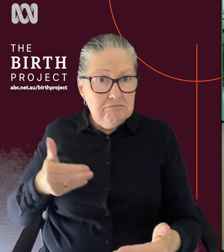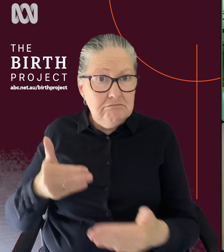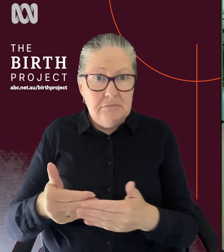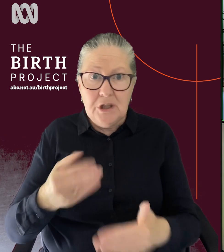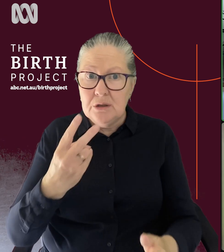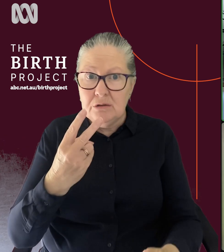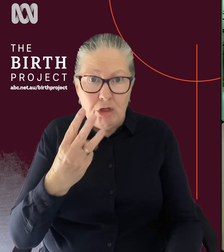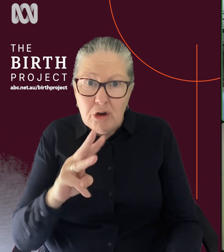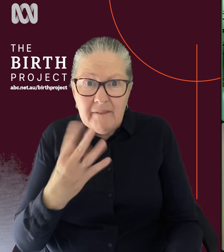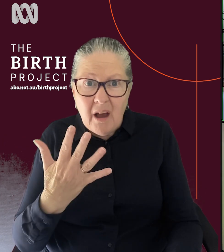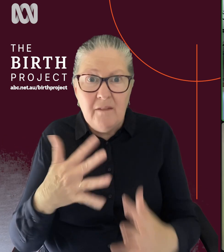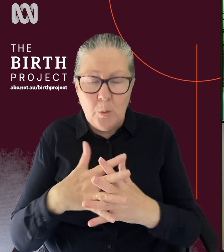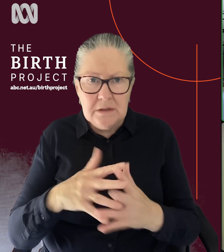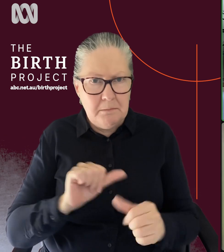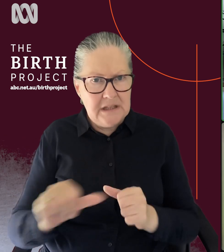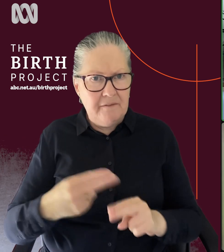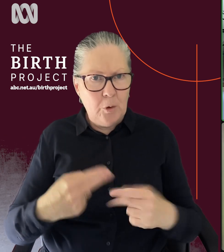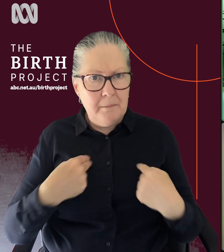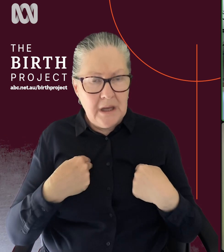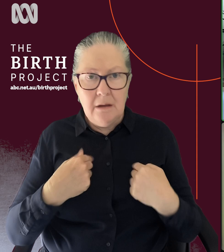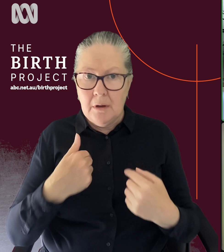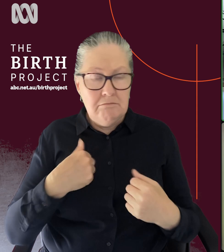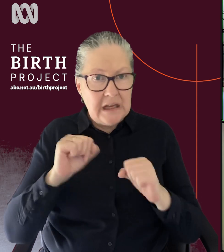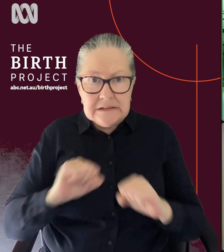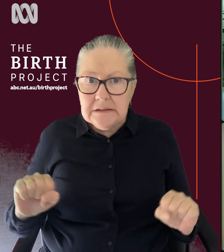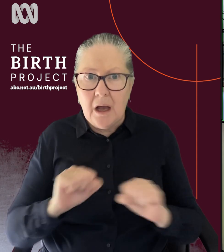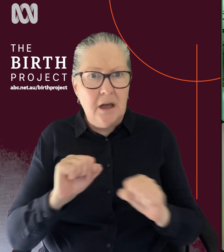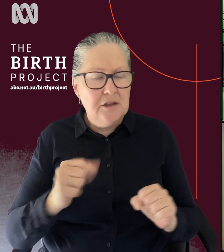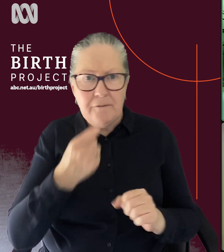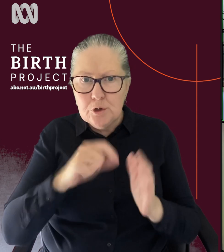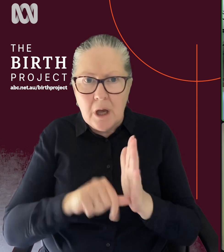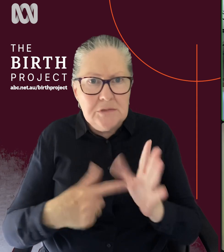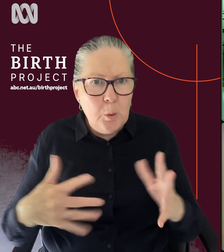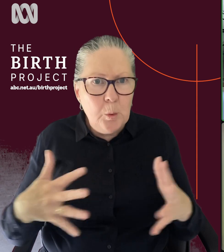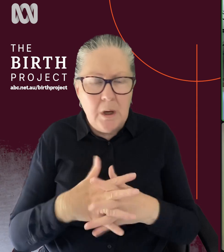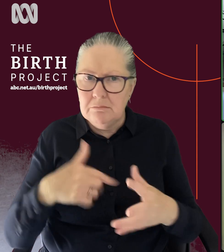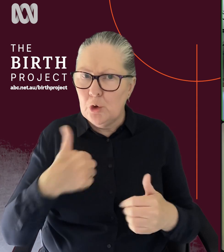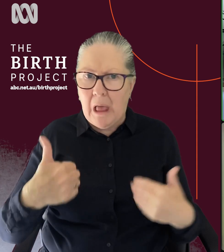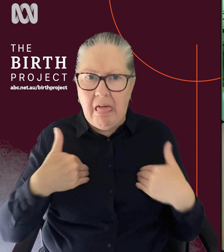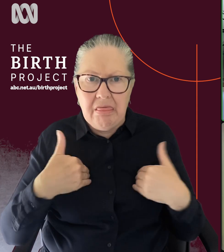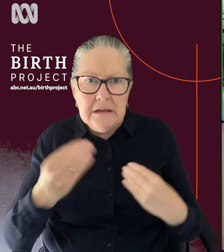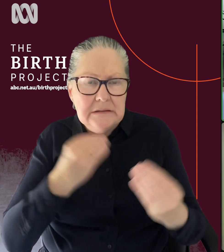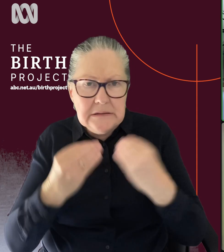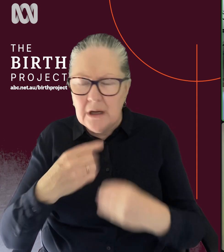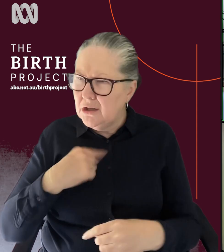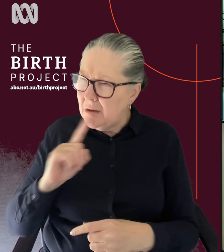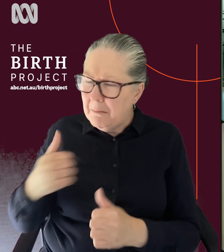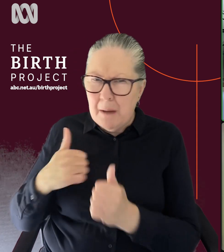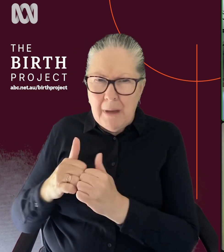was best. That's what was best for me personally, um, multiple times a week. I'm a really healthy eater. And I remember saying to my partner, I don't understand.